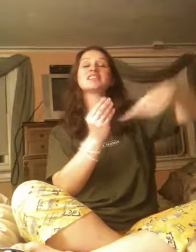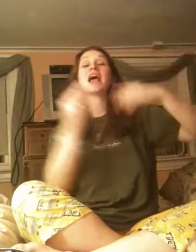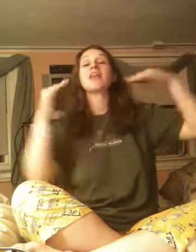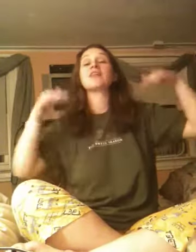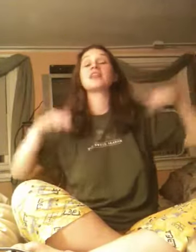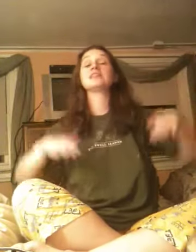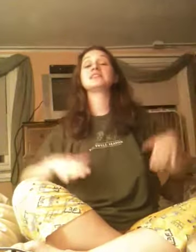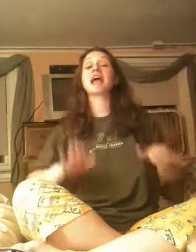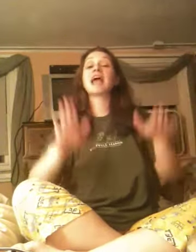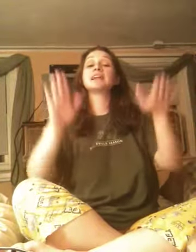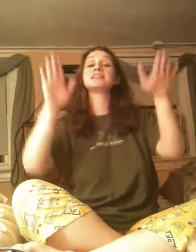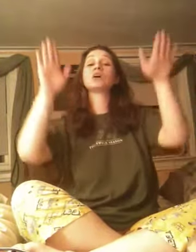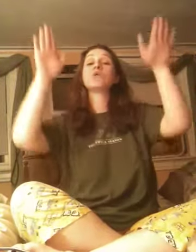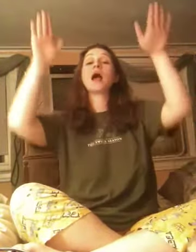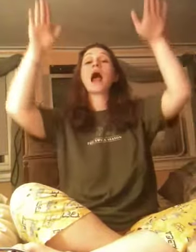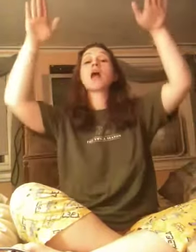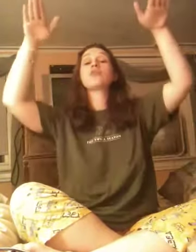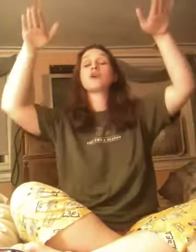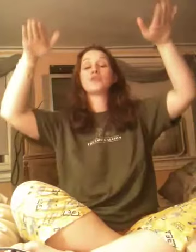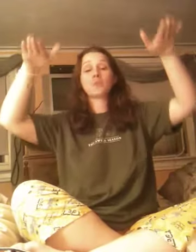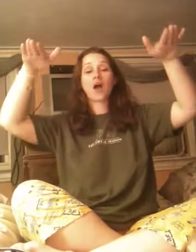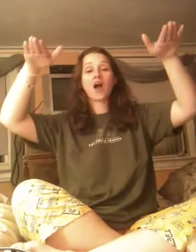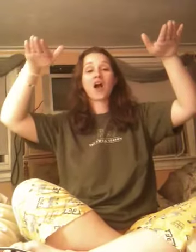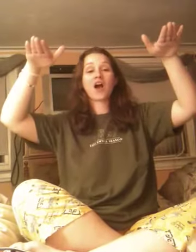and the saints around the throne.